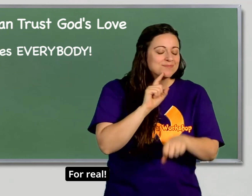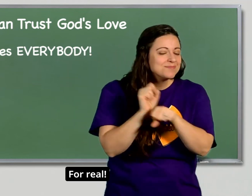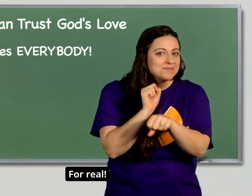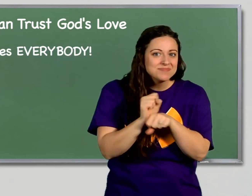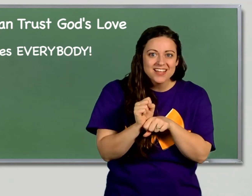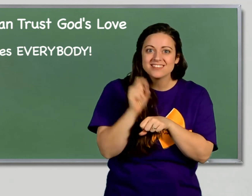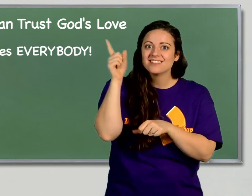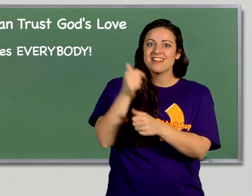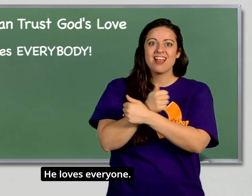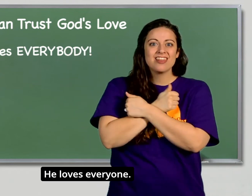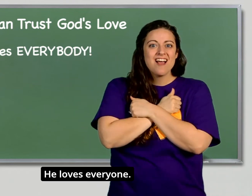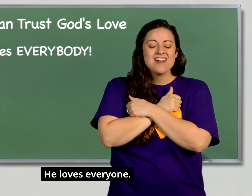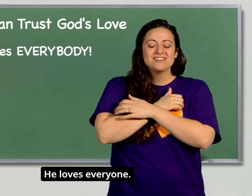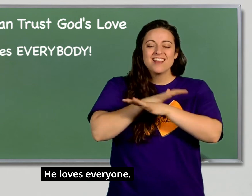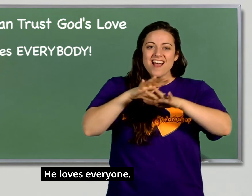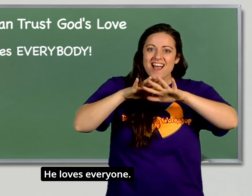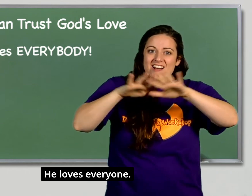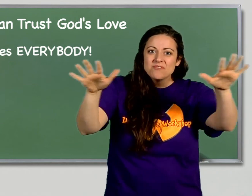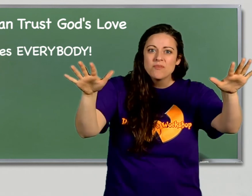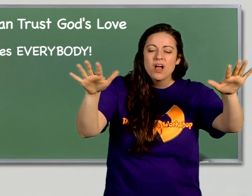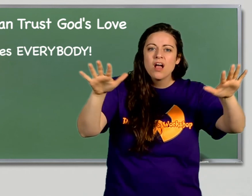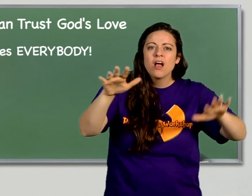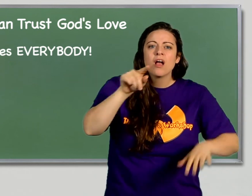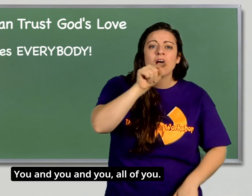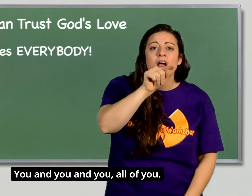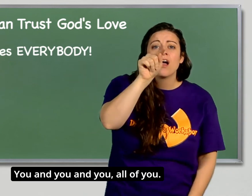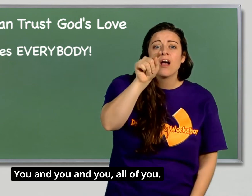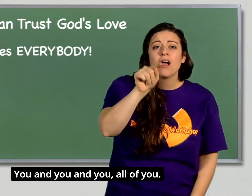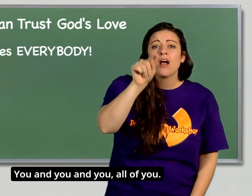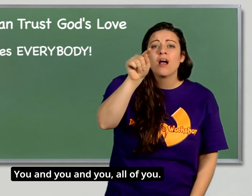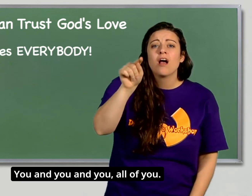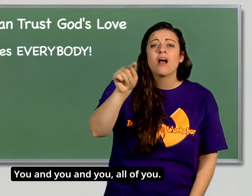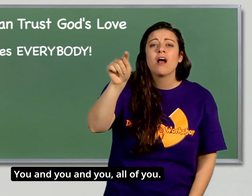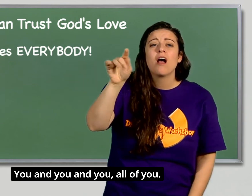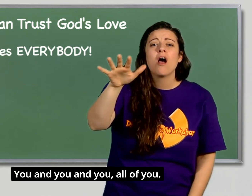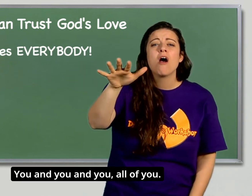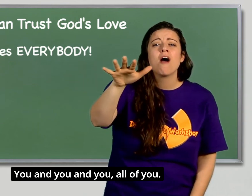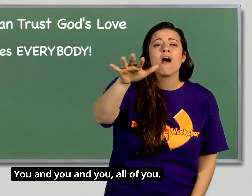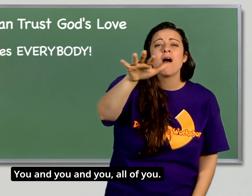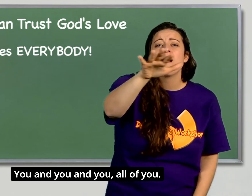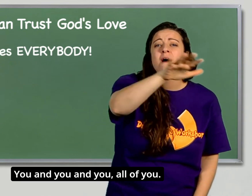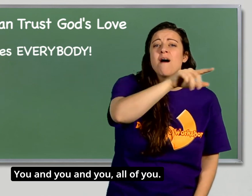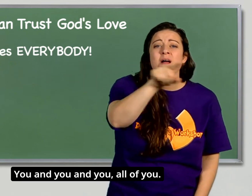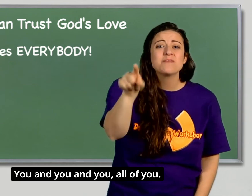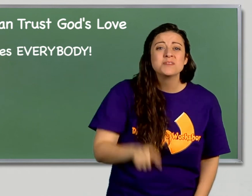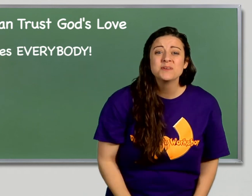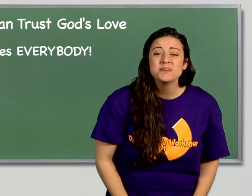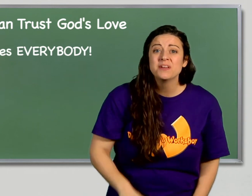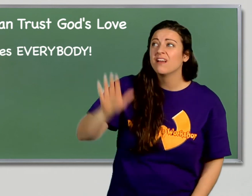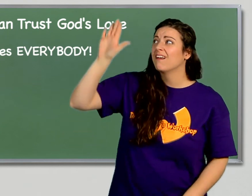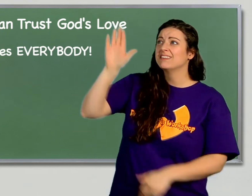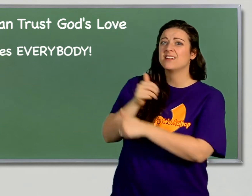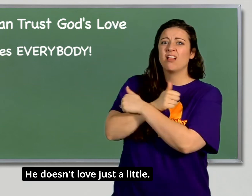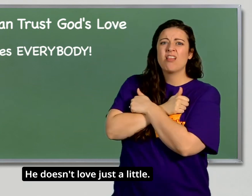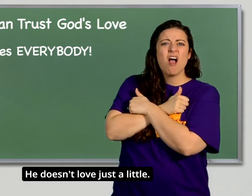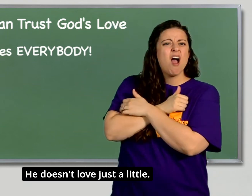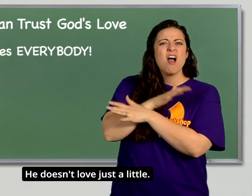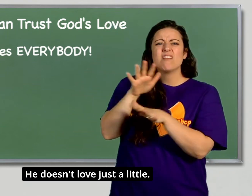real, He loves everyone. You and you and you. All of you. He doesn't love